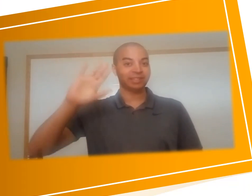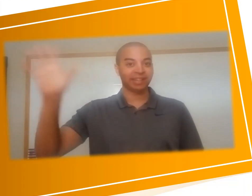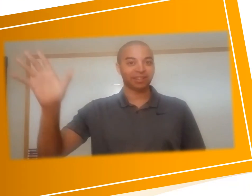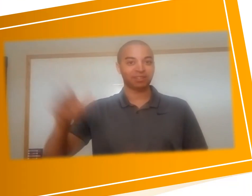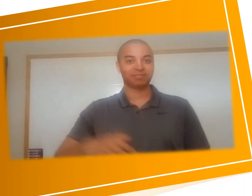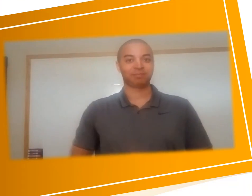later. Here we